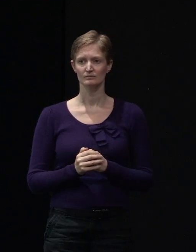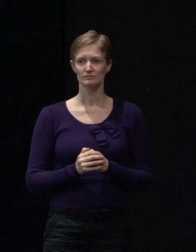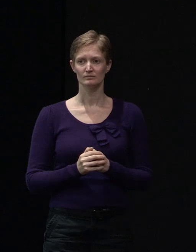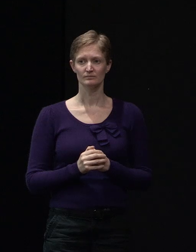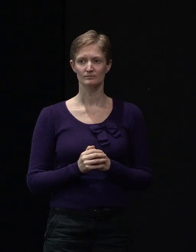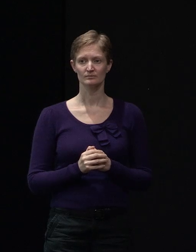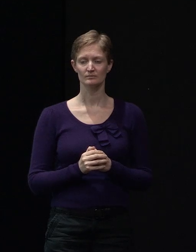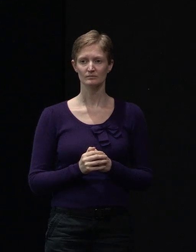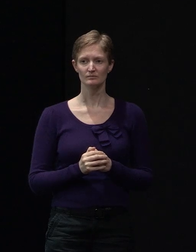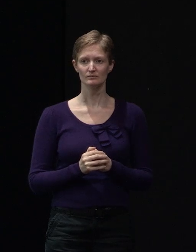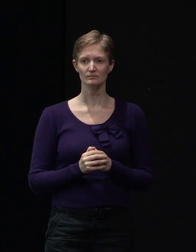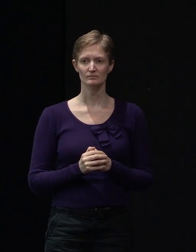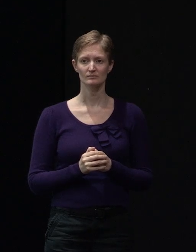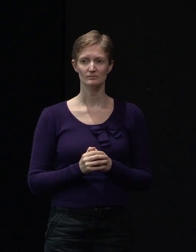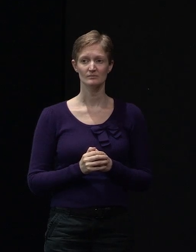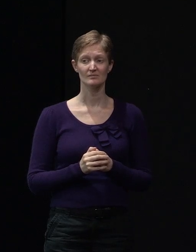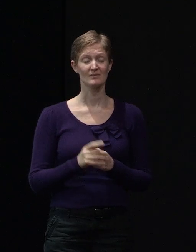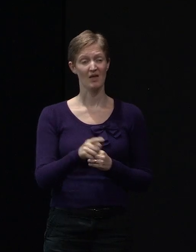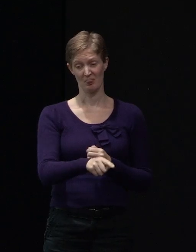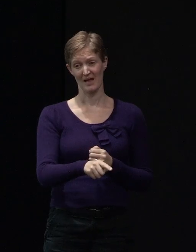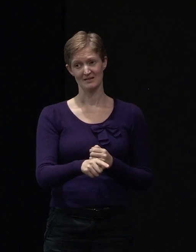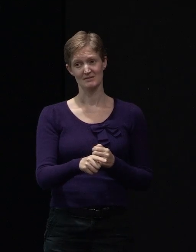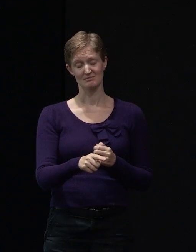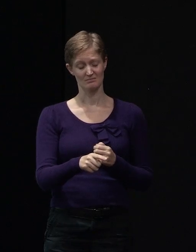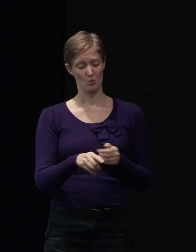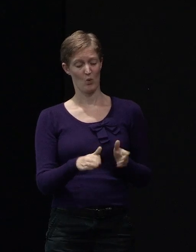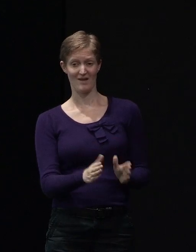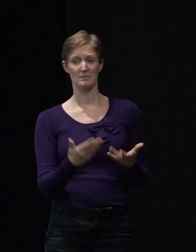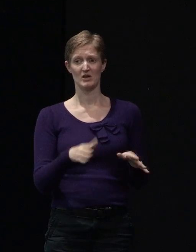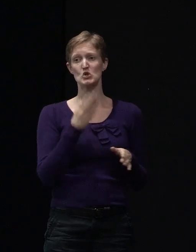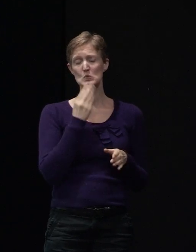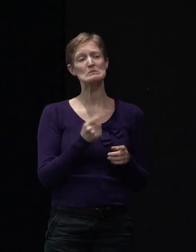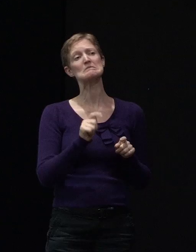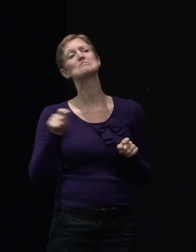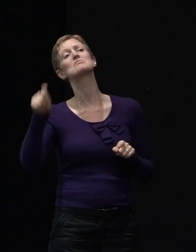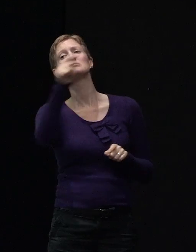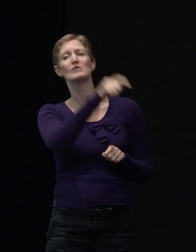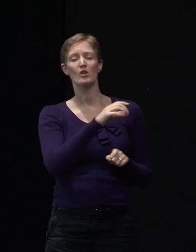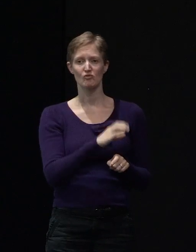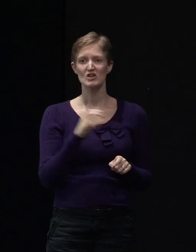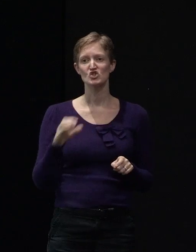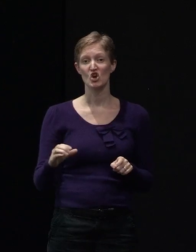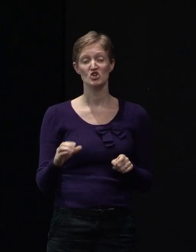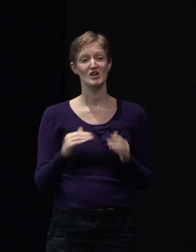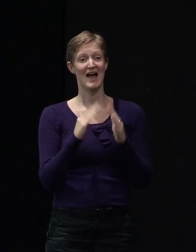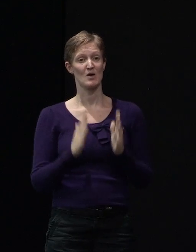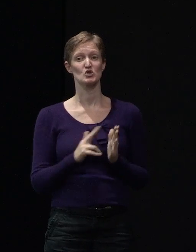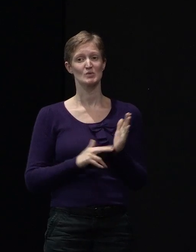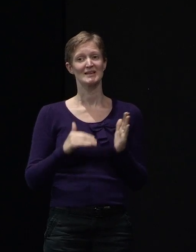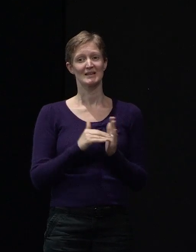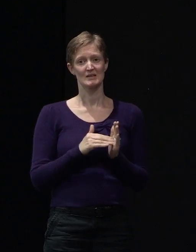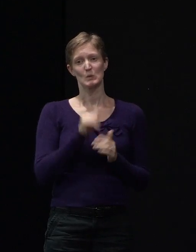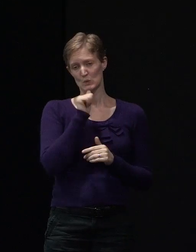techniques have been used elsewhere in the city. And for Housing New Zealand, there's a fair number likely to be